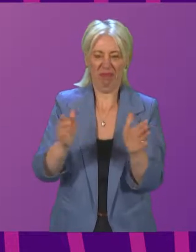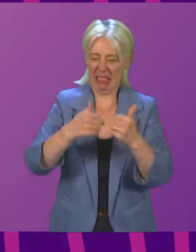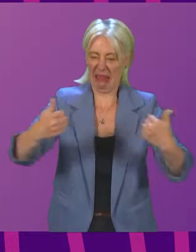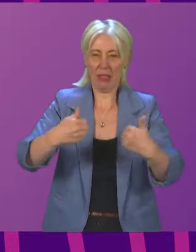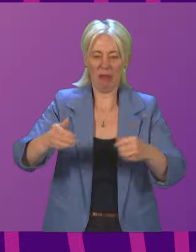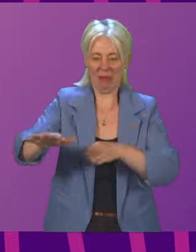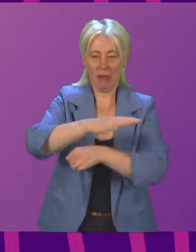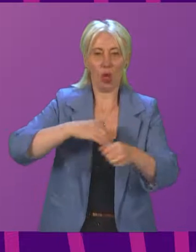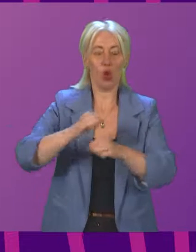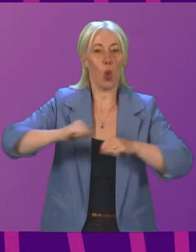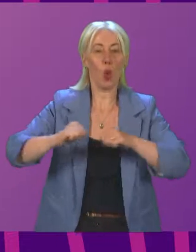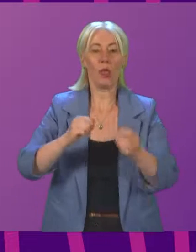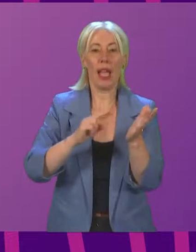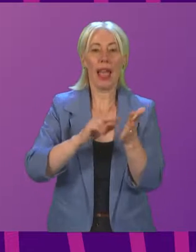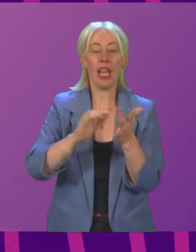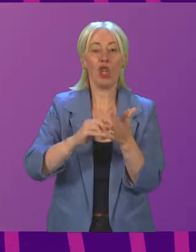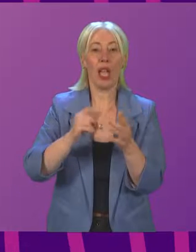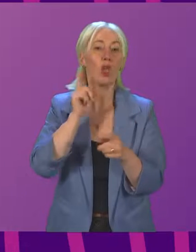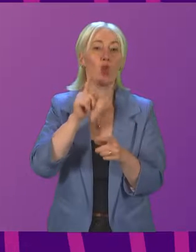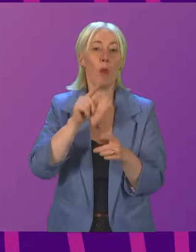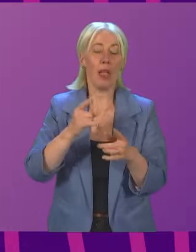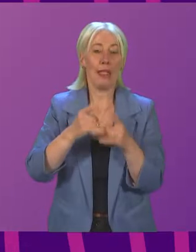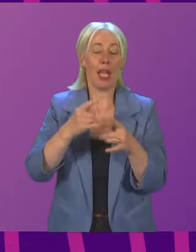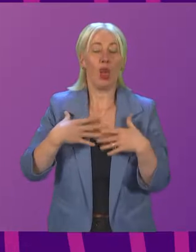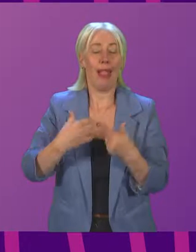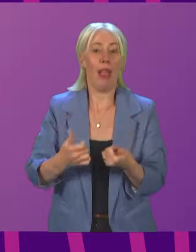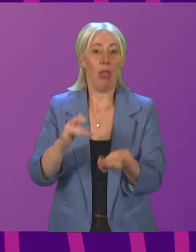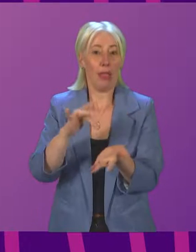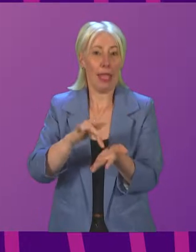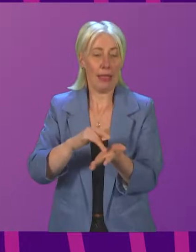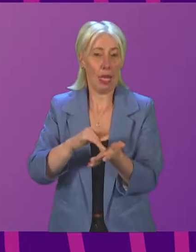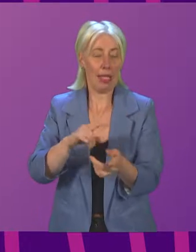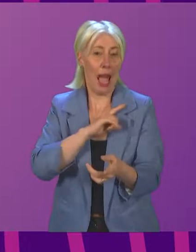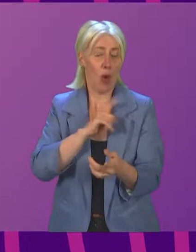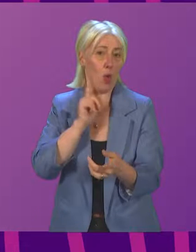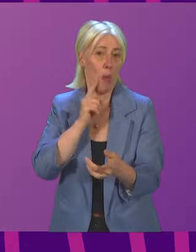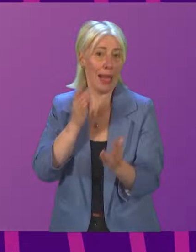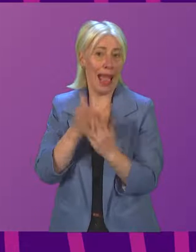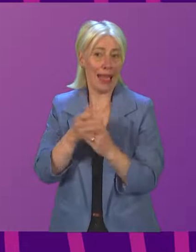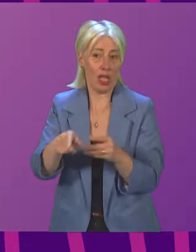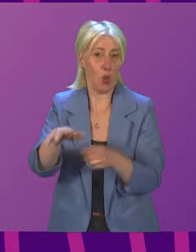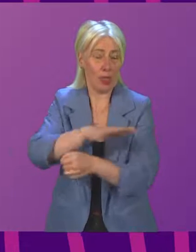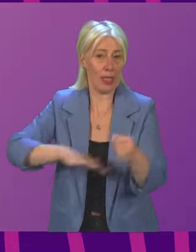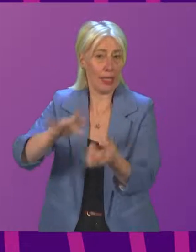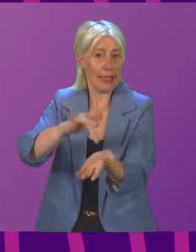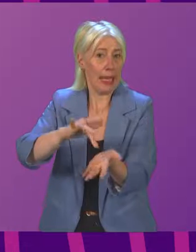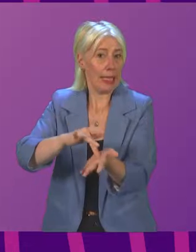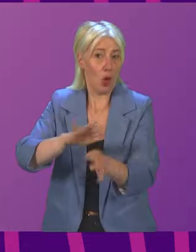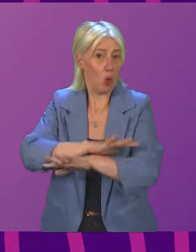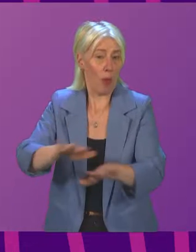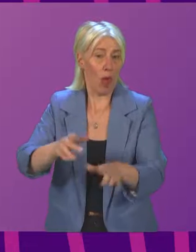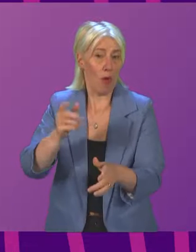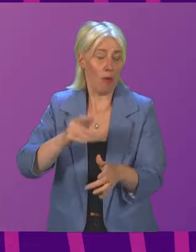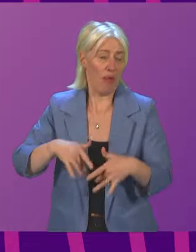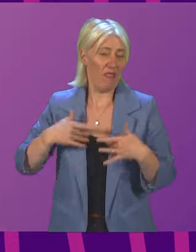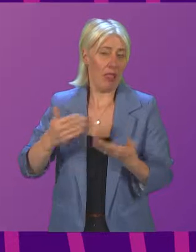how it will ensure that women have access to these services free of harassment? Minister Marie Todd.